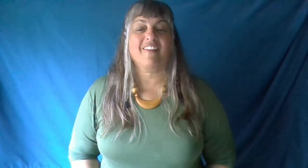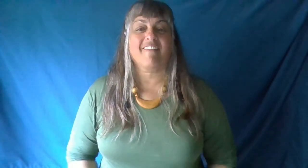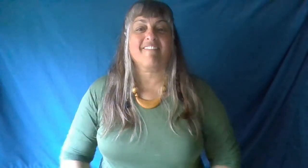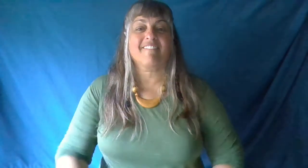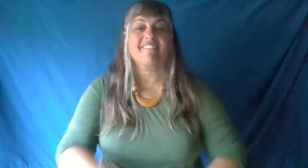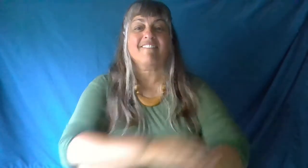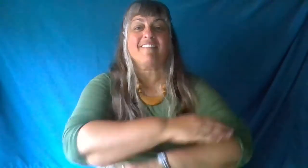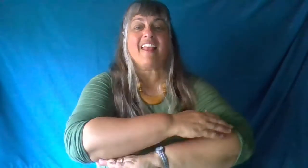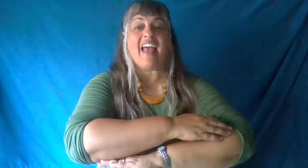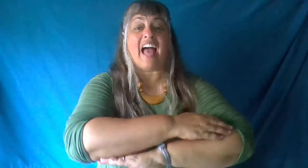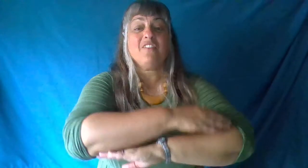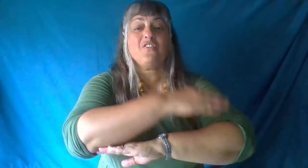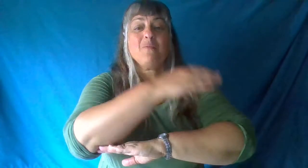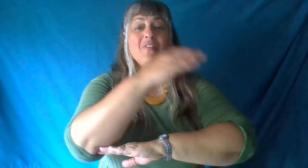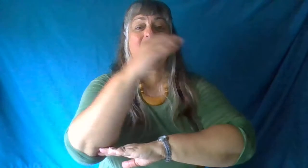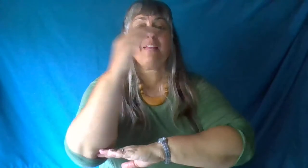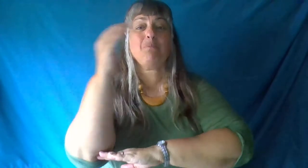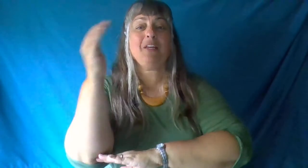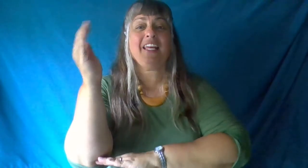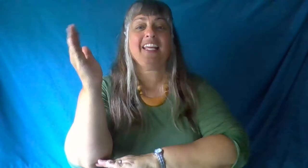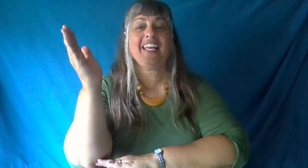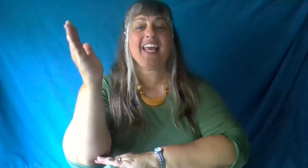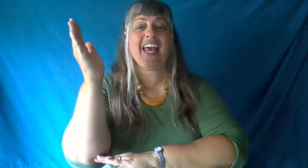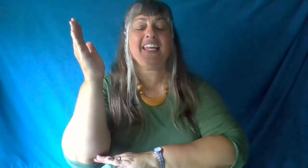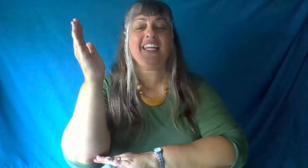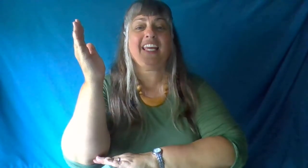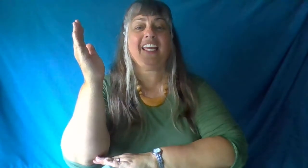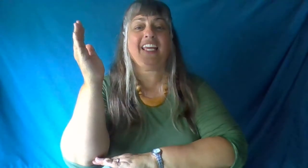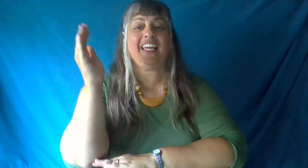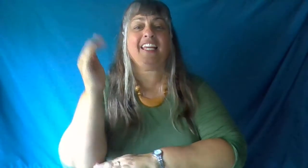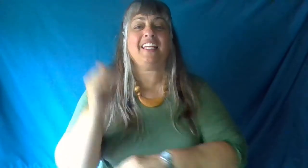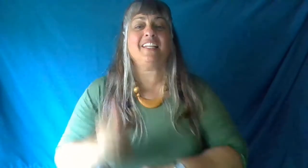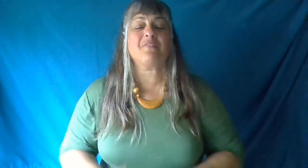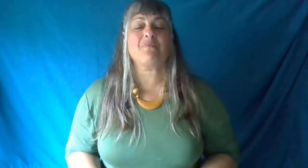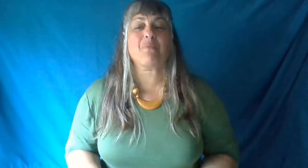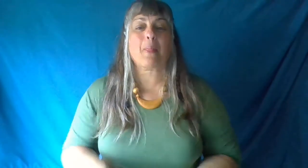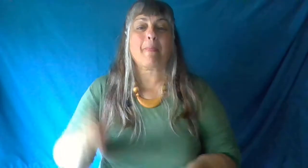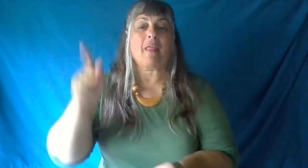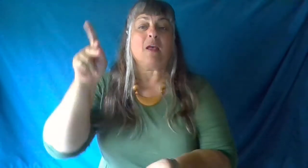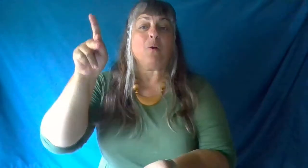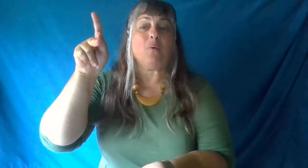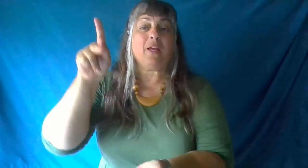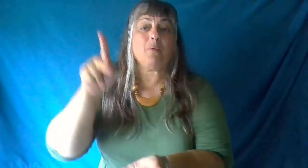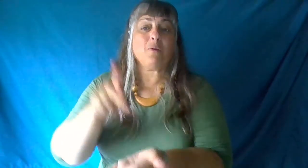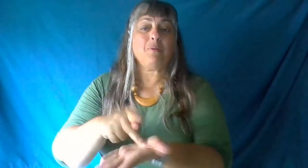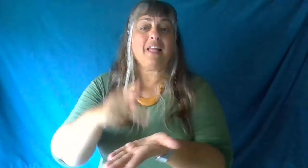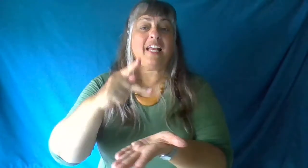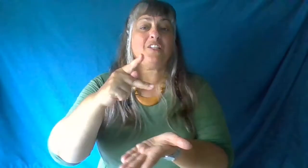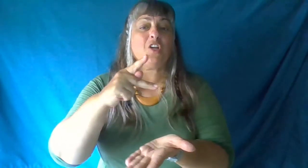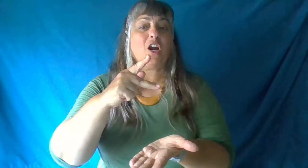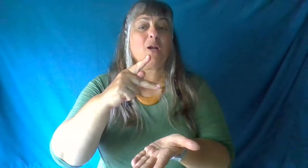And from that beginning, we will pledge our